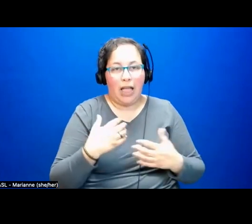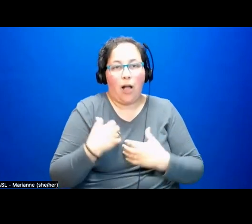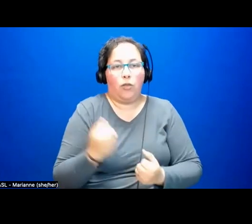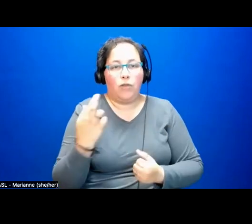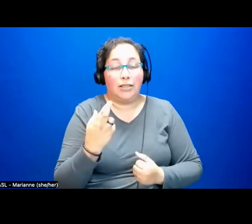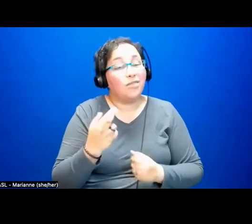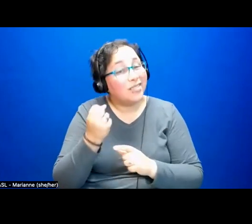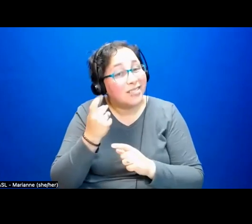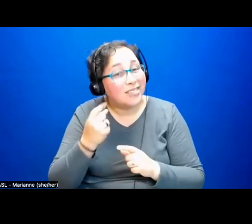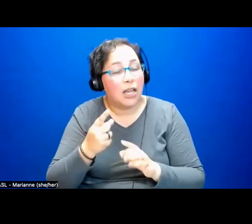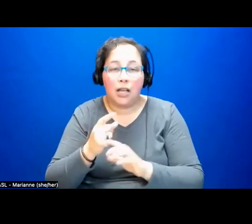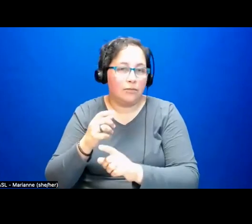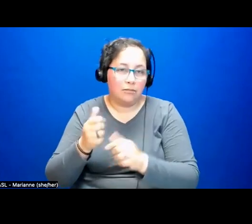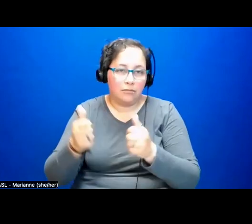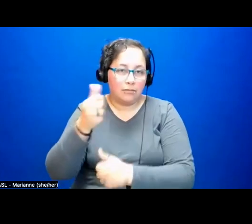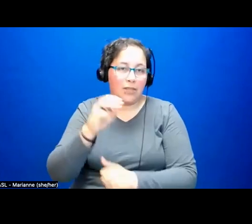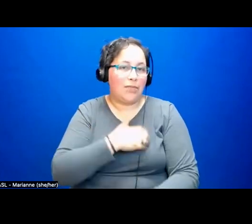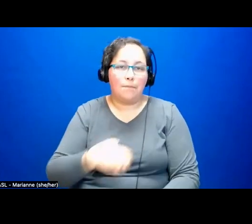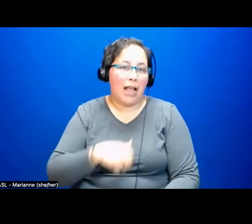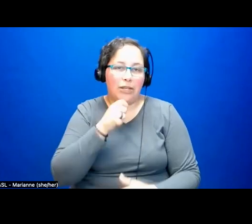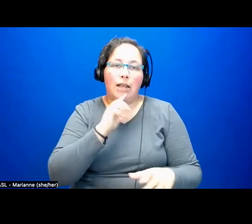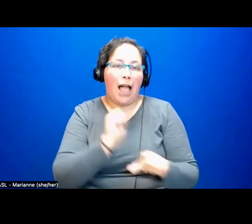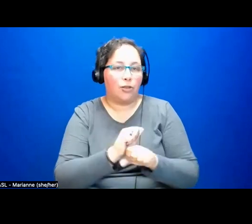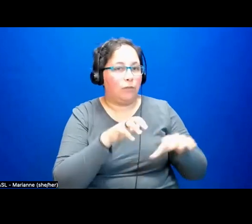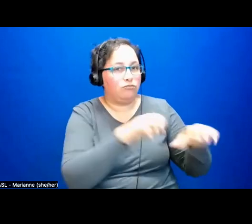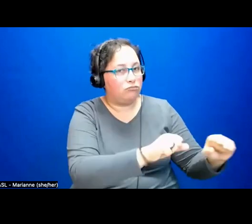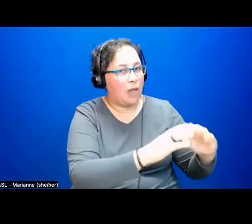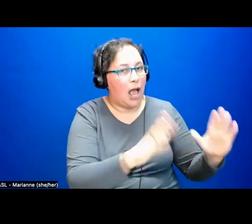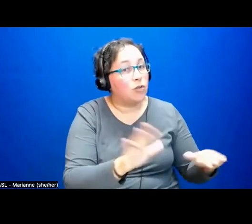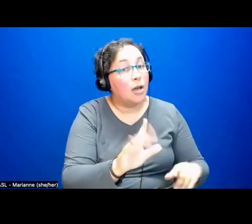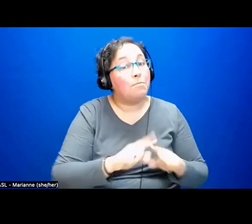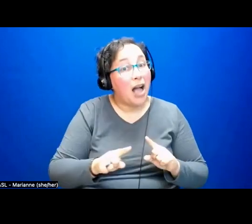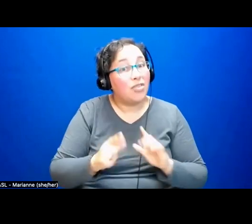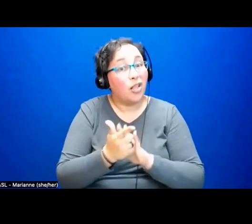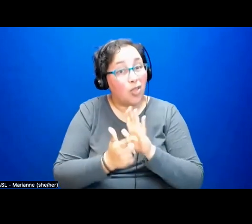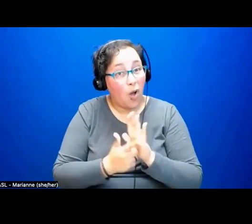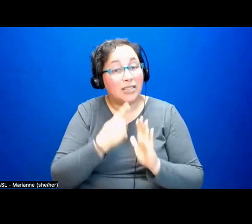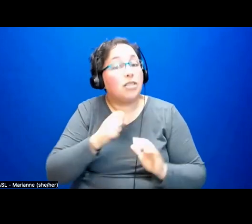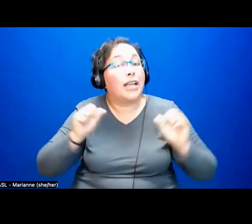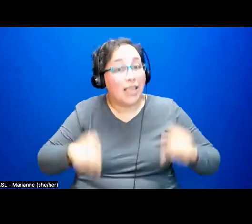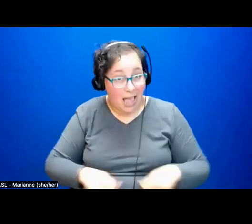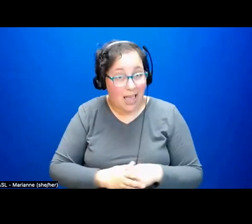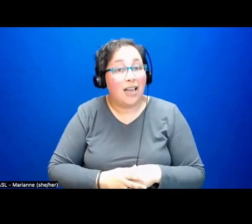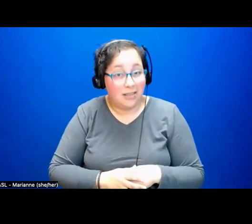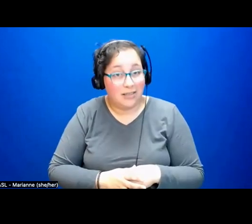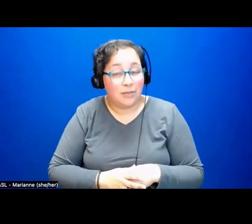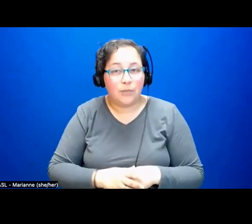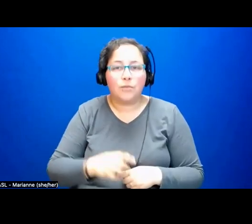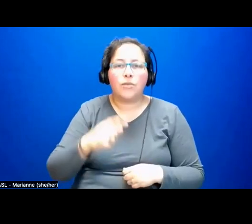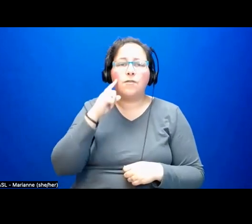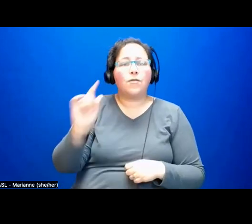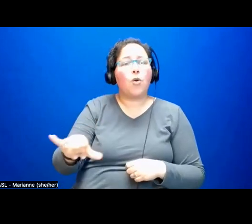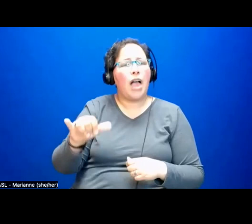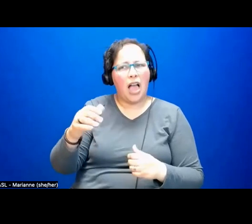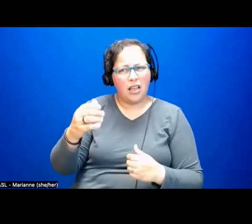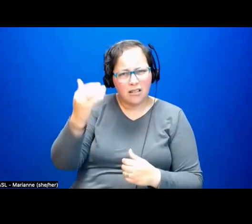the legal declarations linger as a haunting, gesturing at the possible interruption of familiar enactment